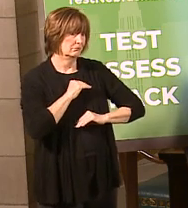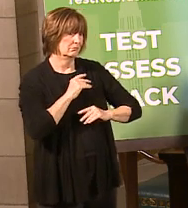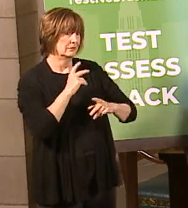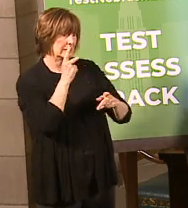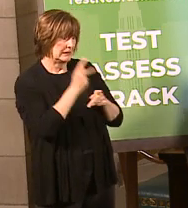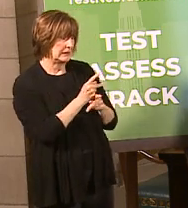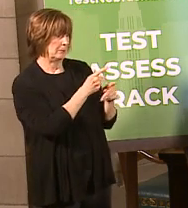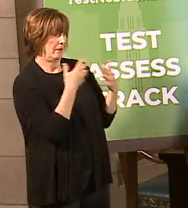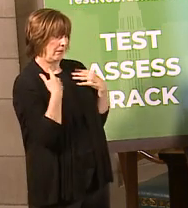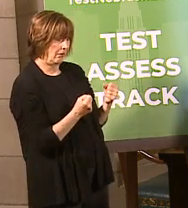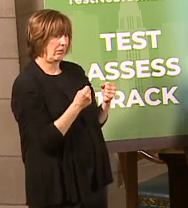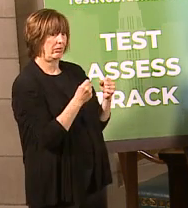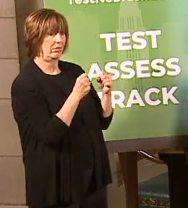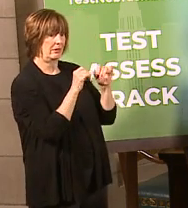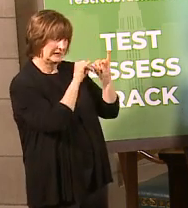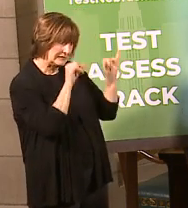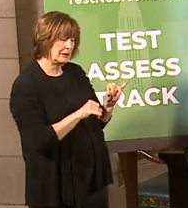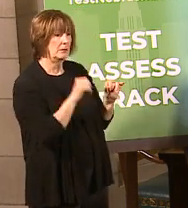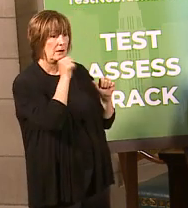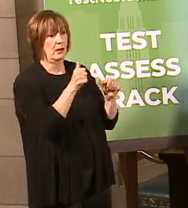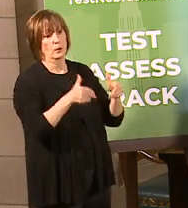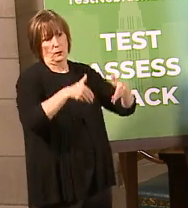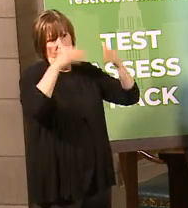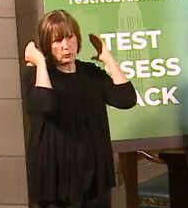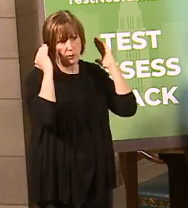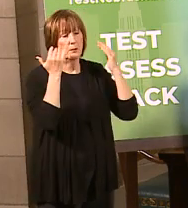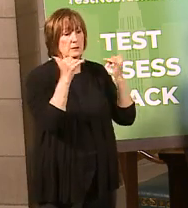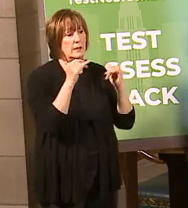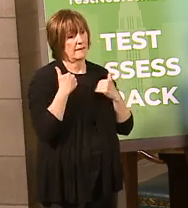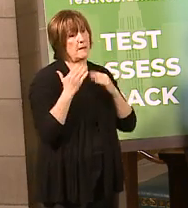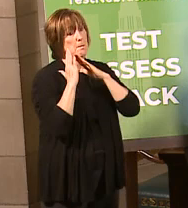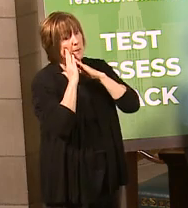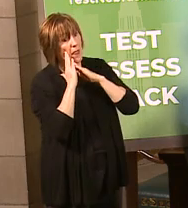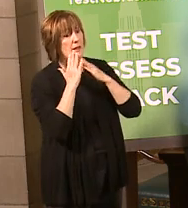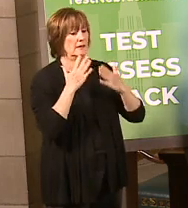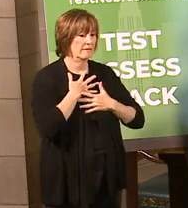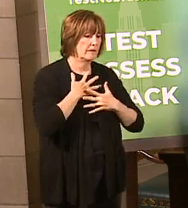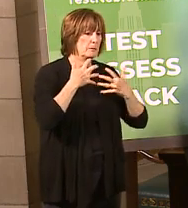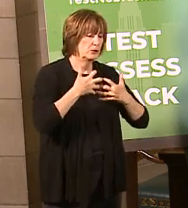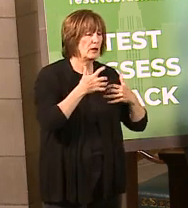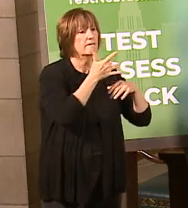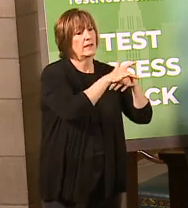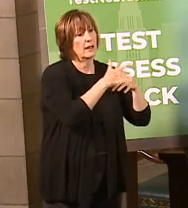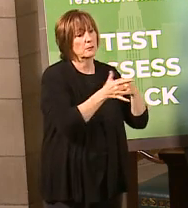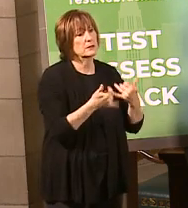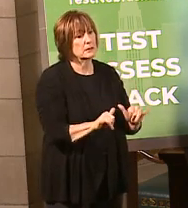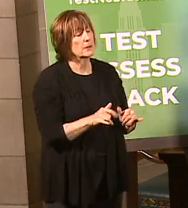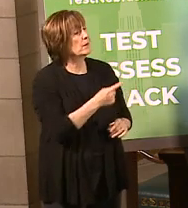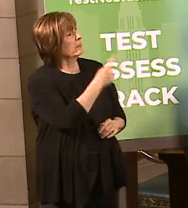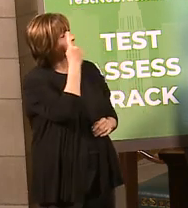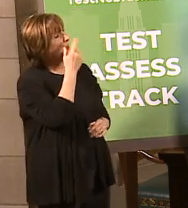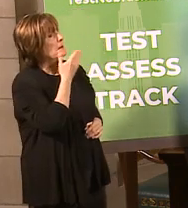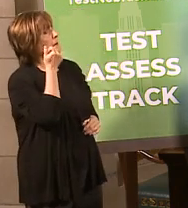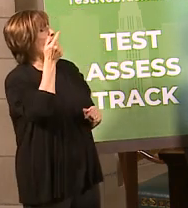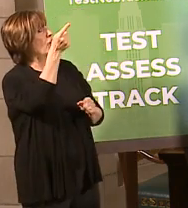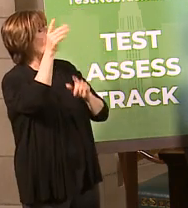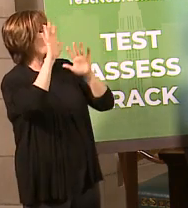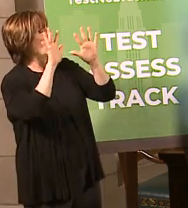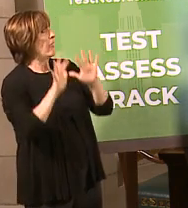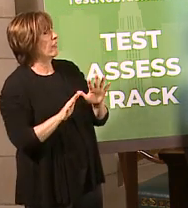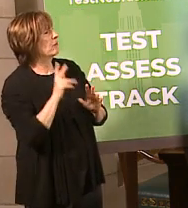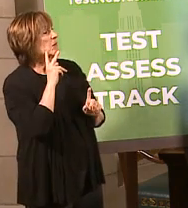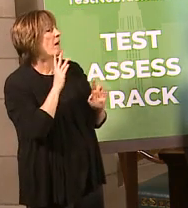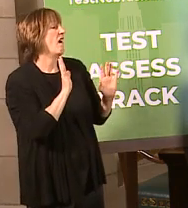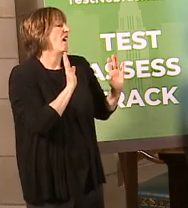you know, big capacities with regard to hospital beds and ventilators and so forth. Are you concerned with better weather that people are going to say,